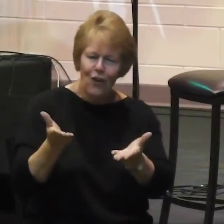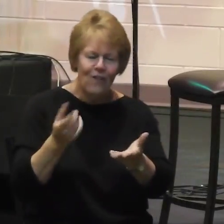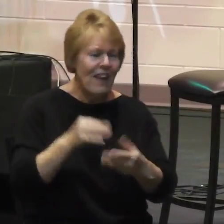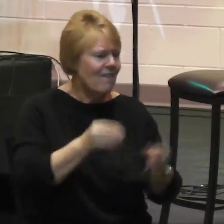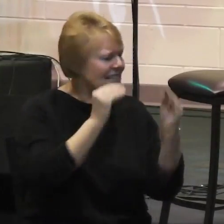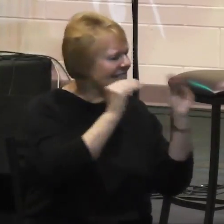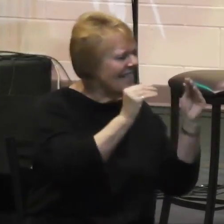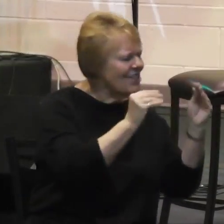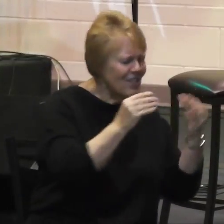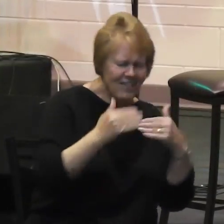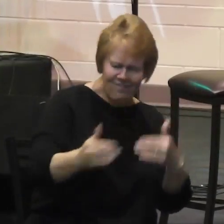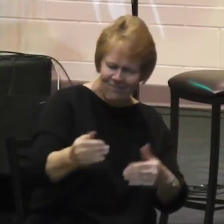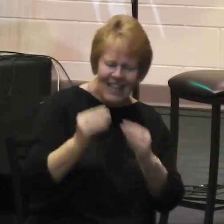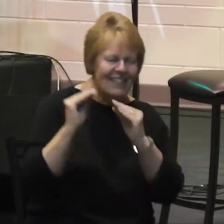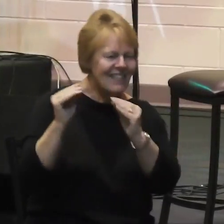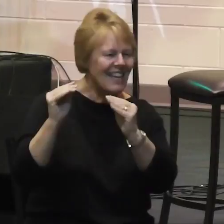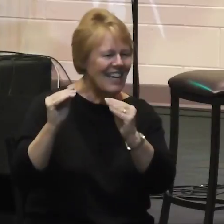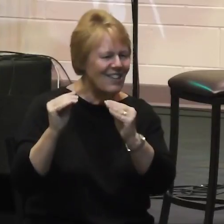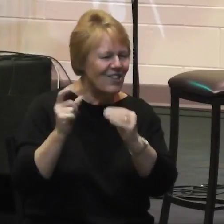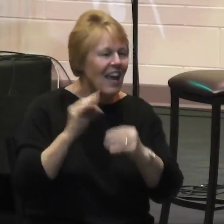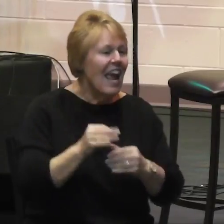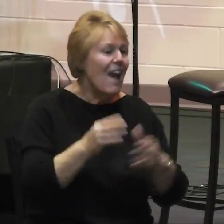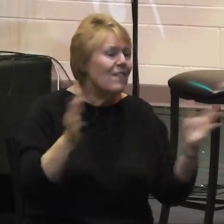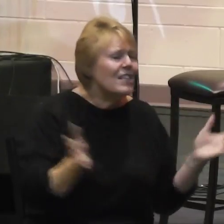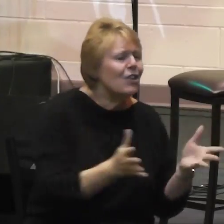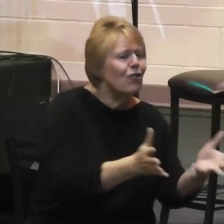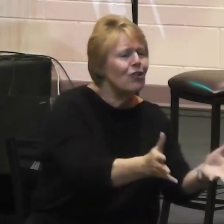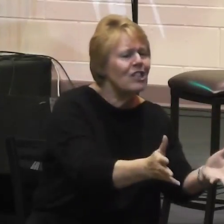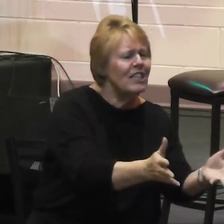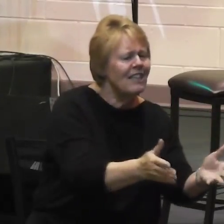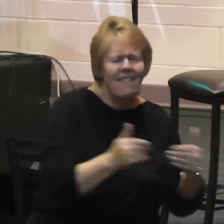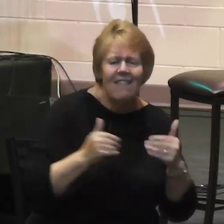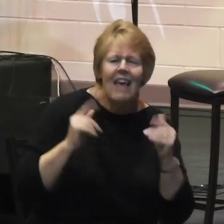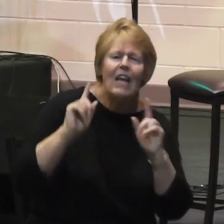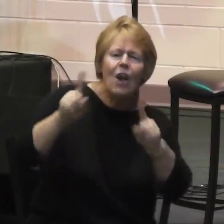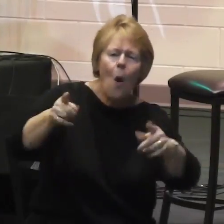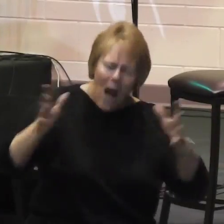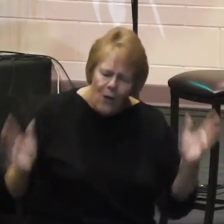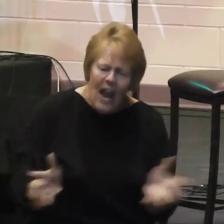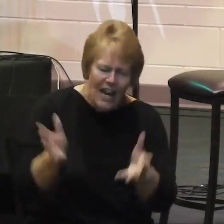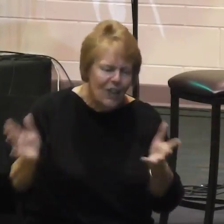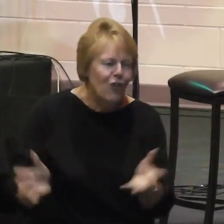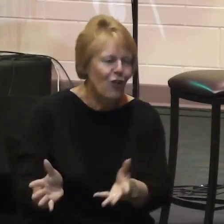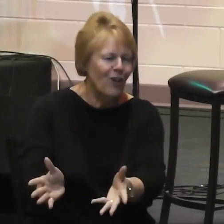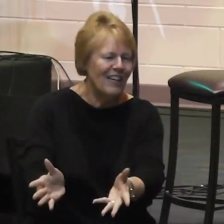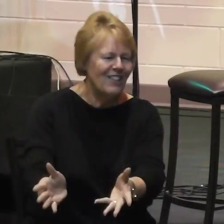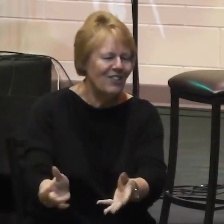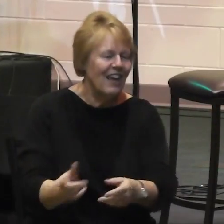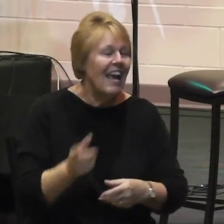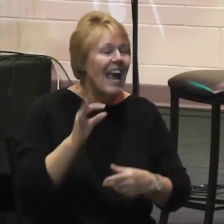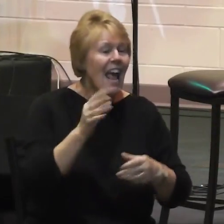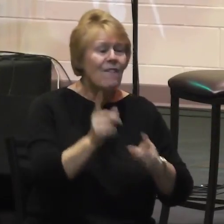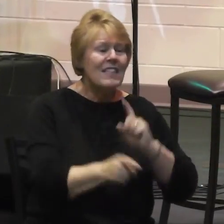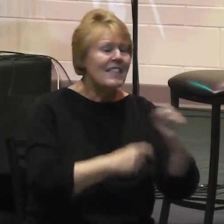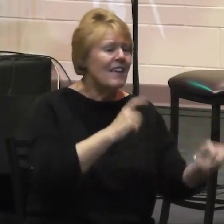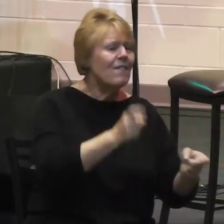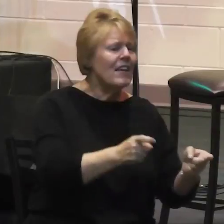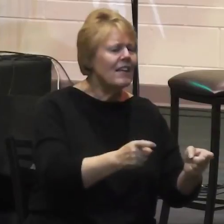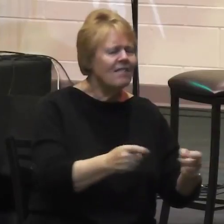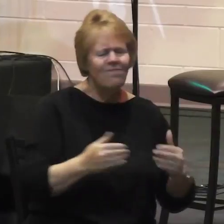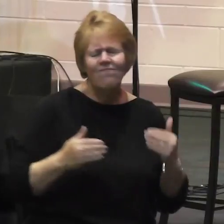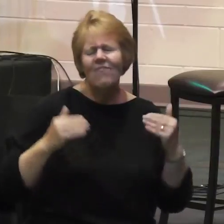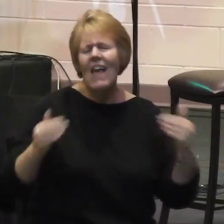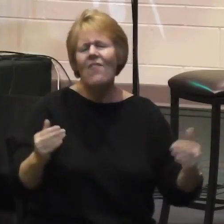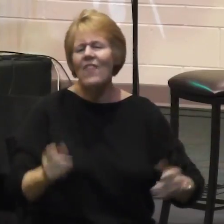teach. If it is to encourage, then give encouragement. If it is giving, then give generously.